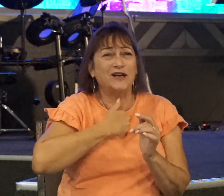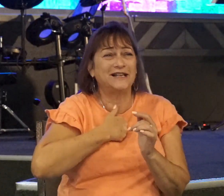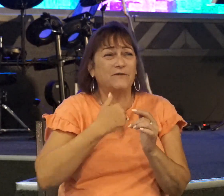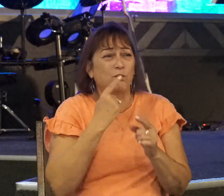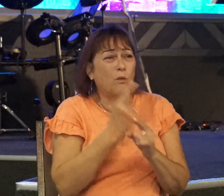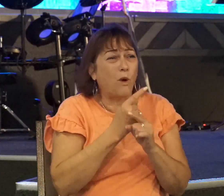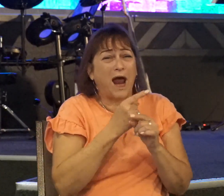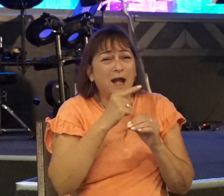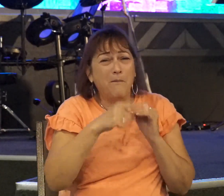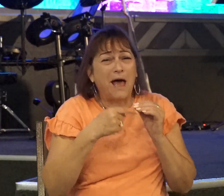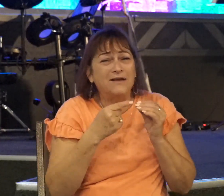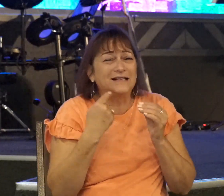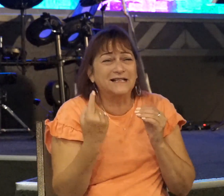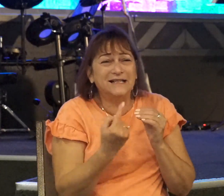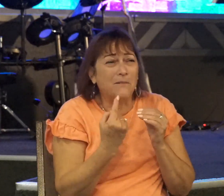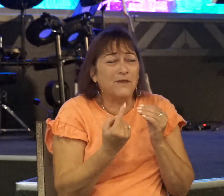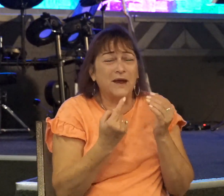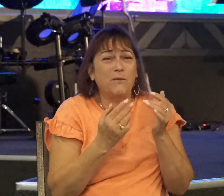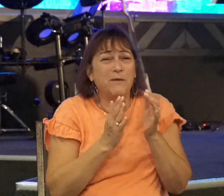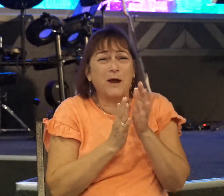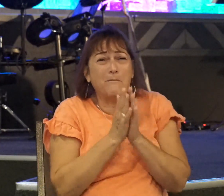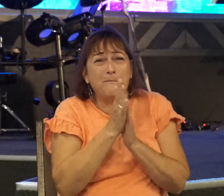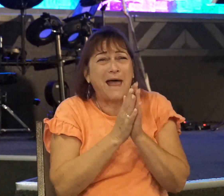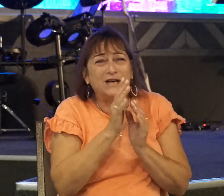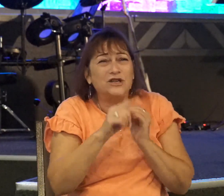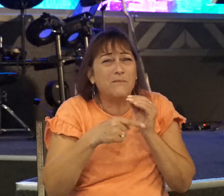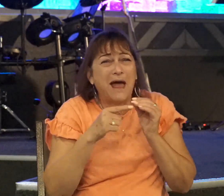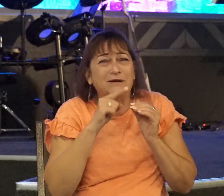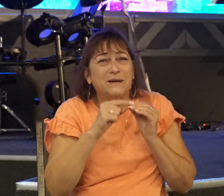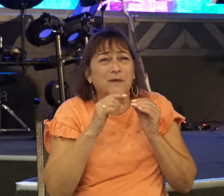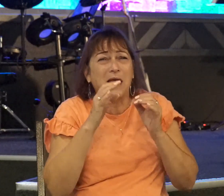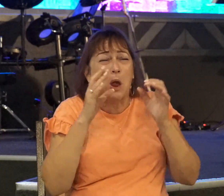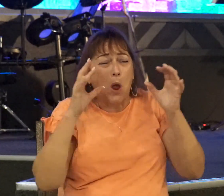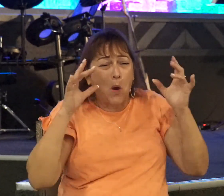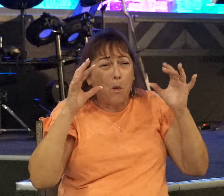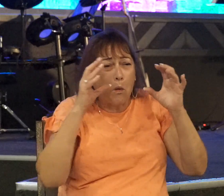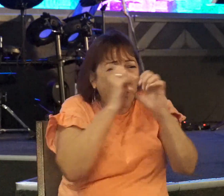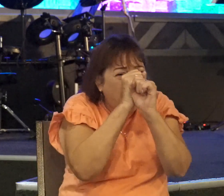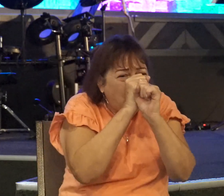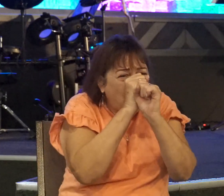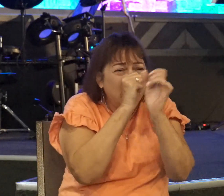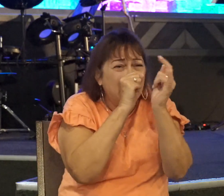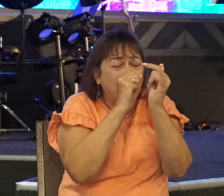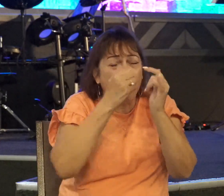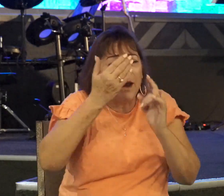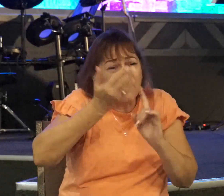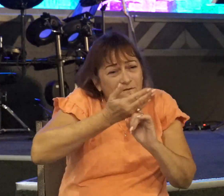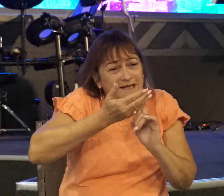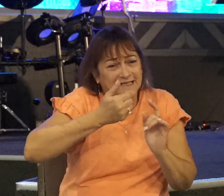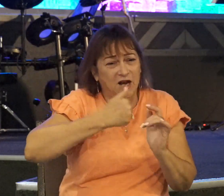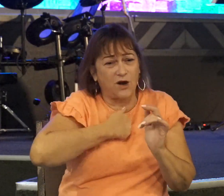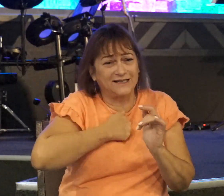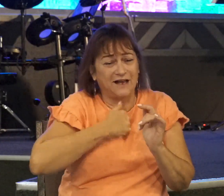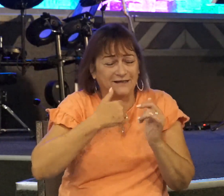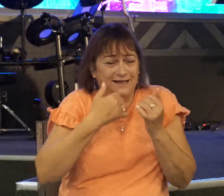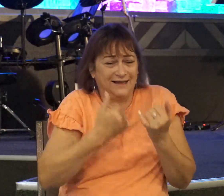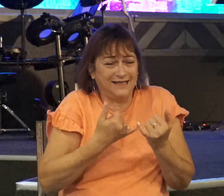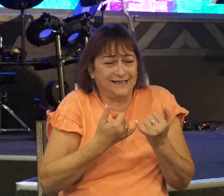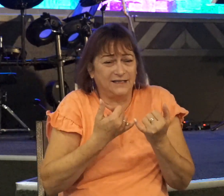We become so passionate about something and tunnel visioned. That we begin to convince ourselves. This is what God wants us to